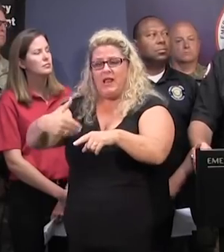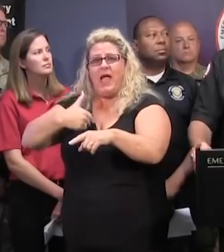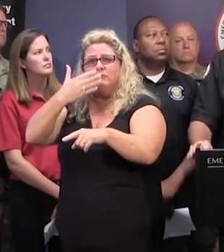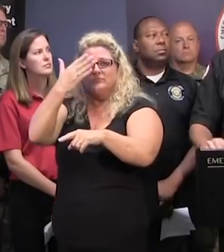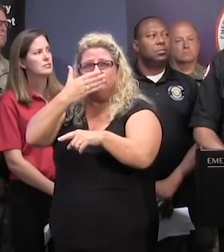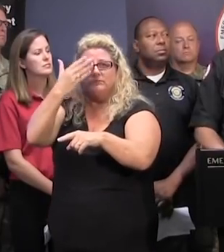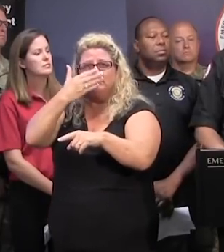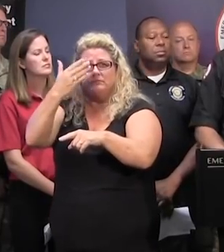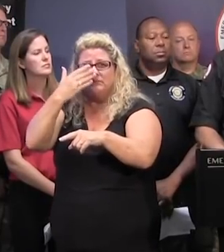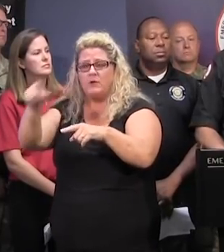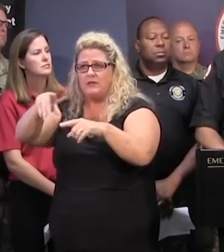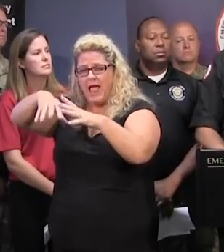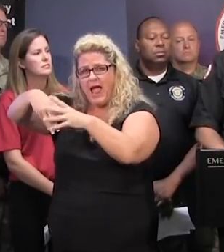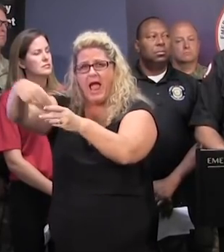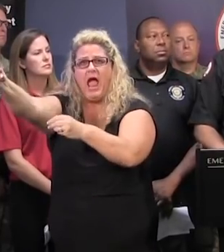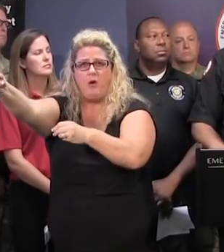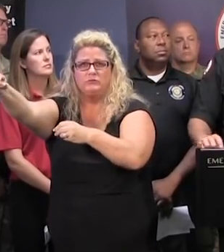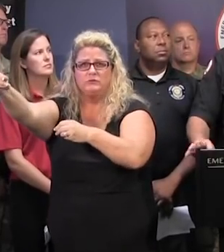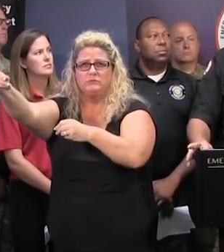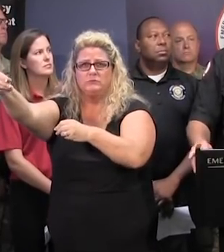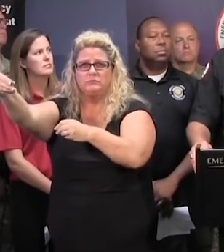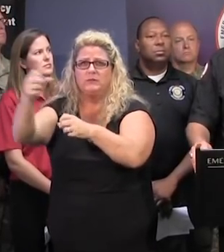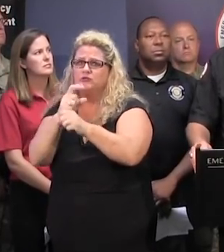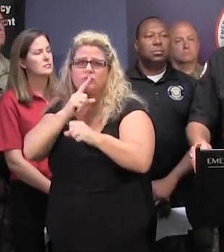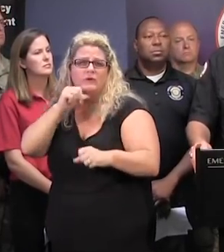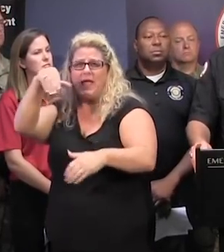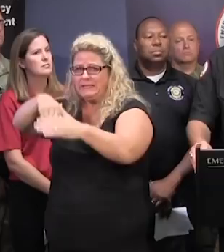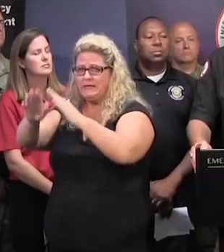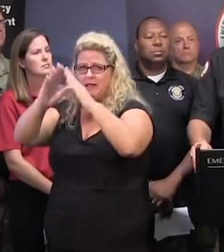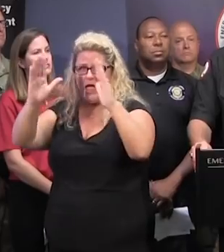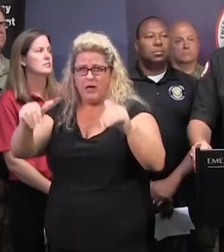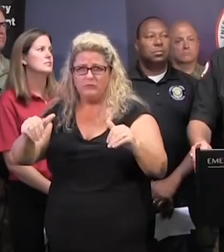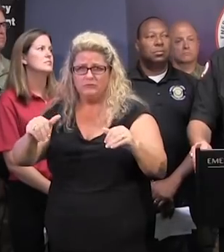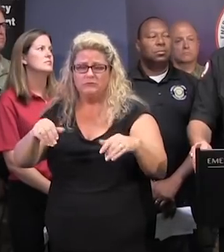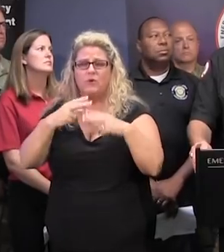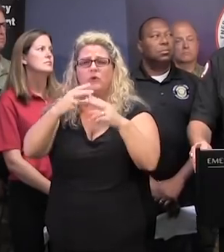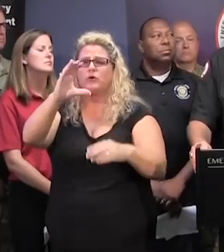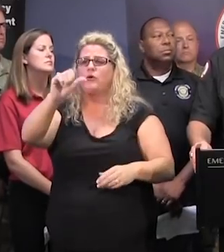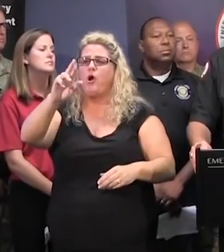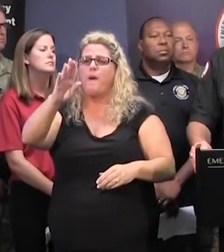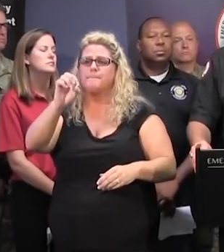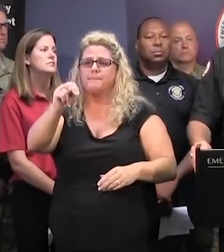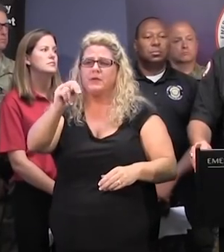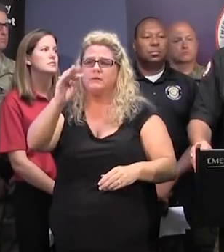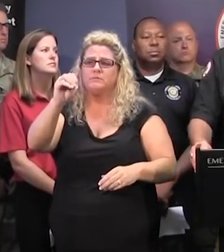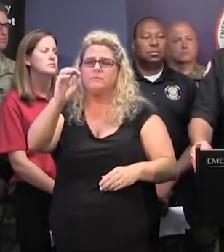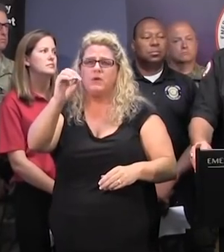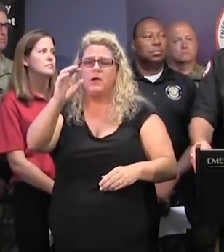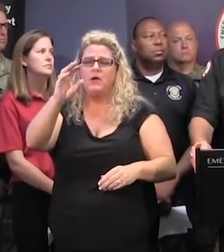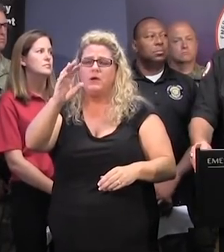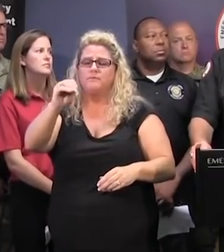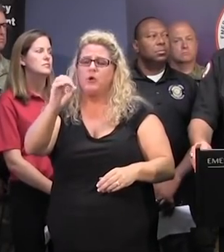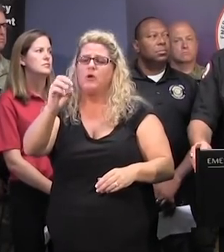pointed away from any doors or windows on your home. Make sure that you have carbon monoxide detectors and alarms in your home